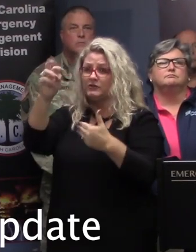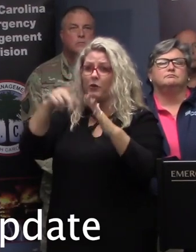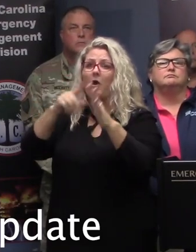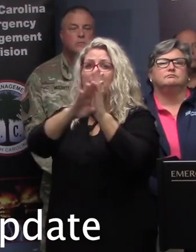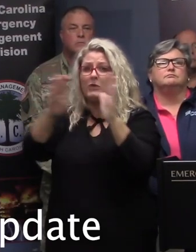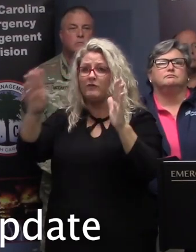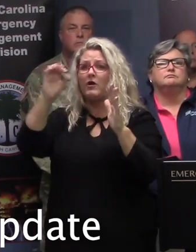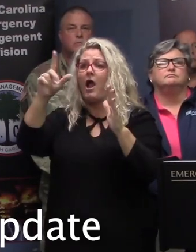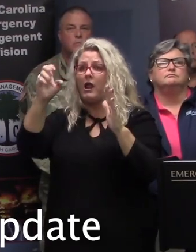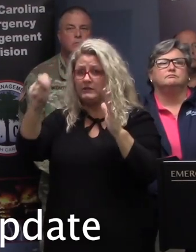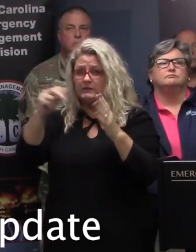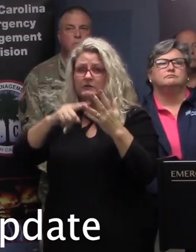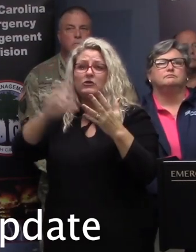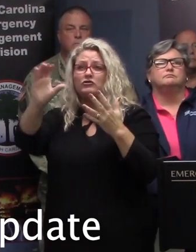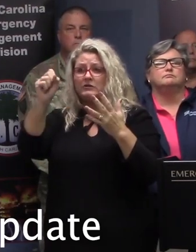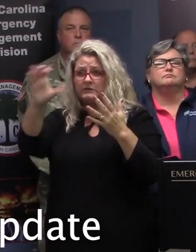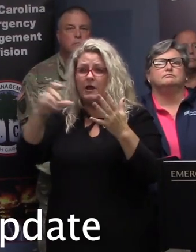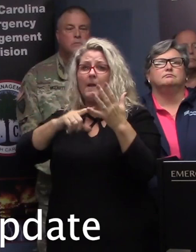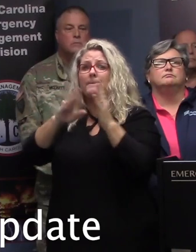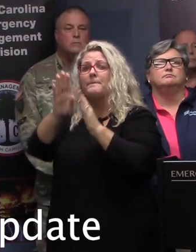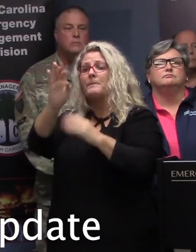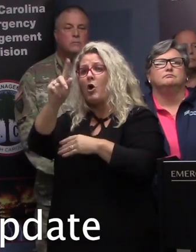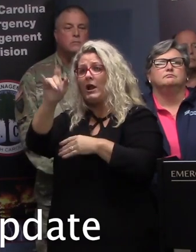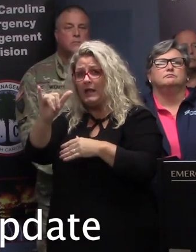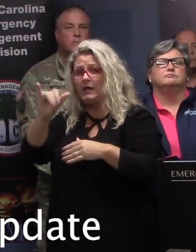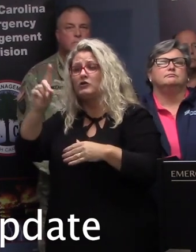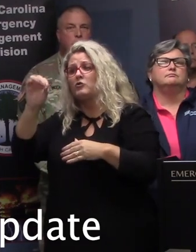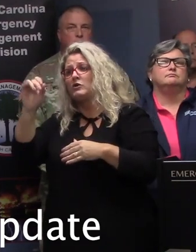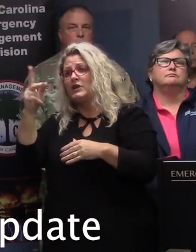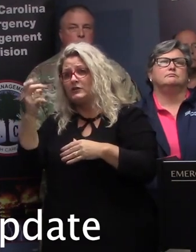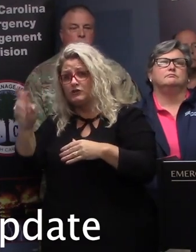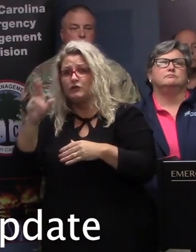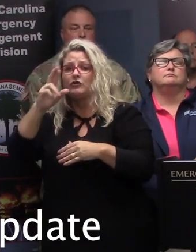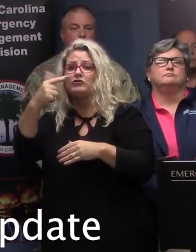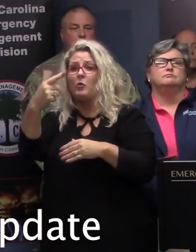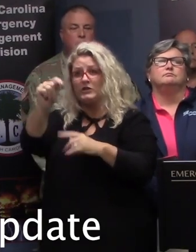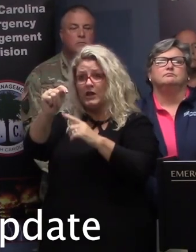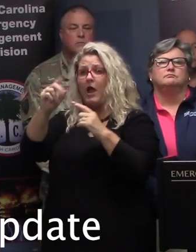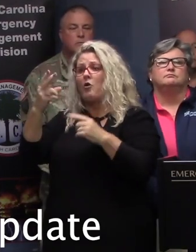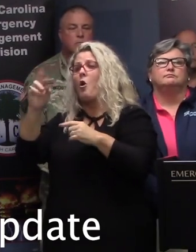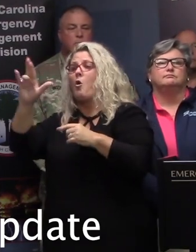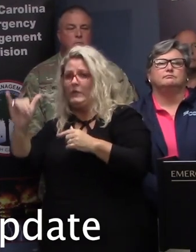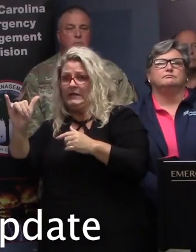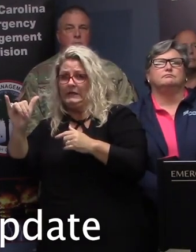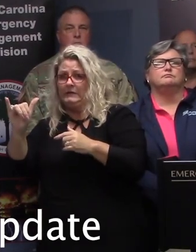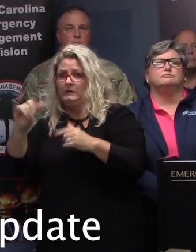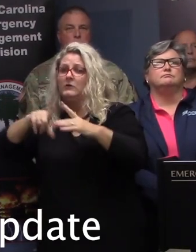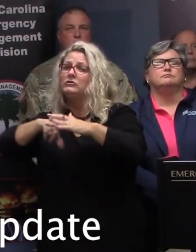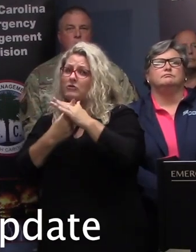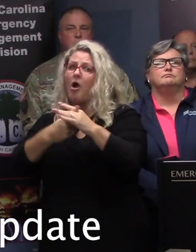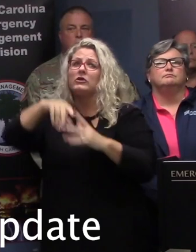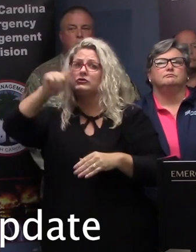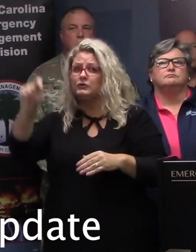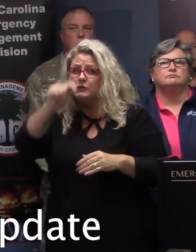Buford, Colleton, Charleston, Berkeley, Dorchester, Georgetown, and O'Ree. And again, that starts Tuesday,